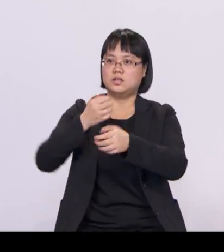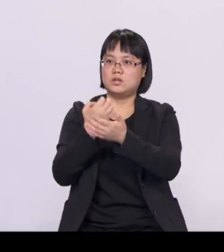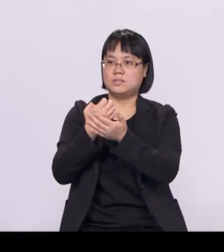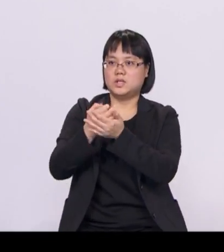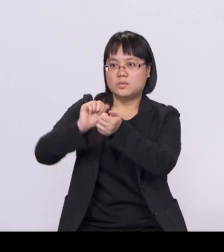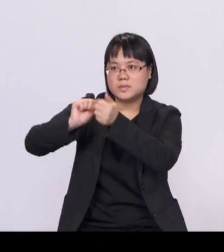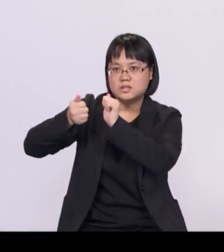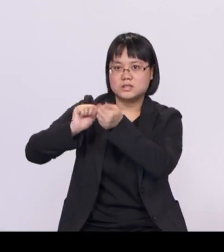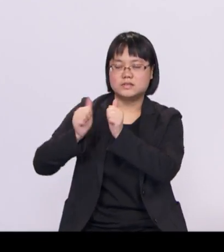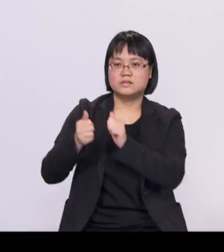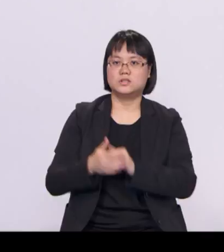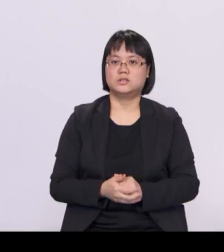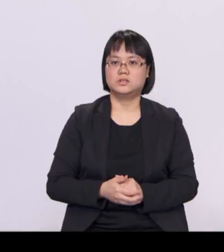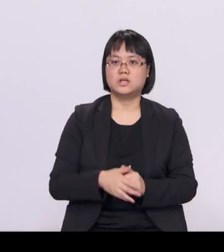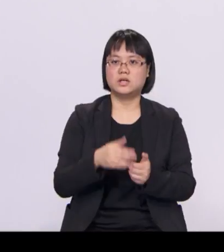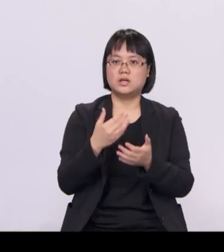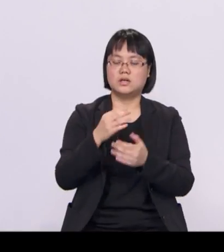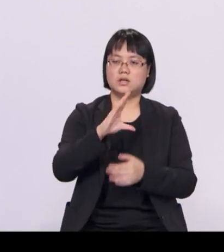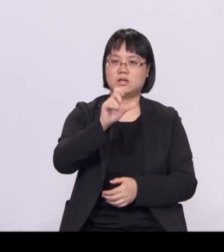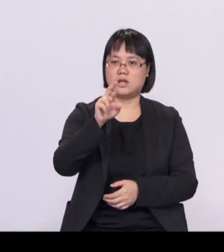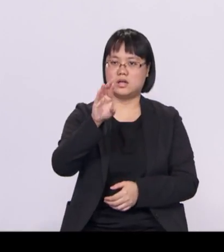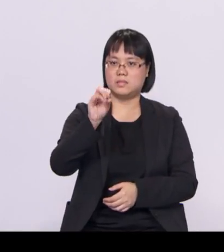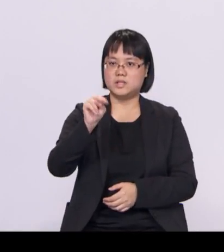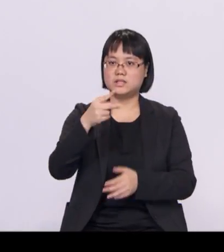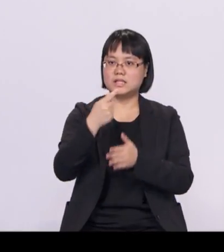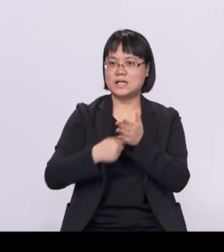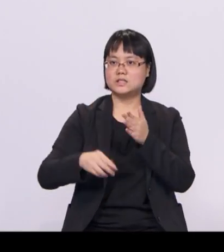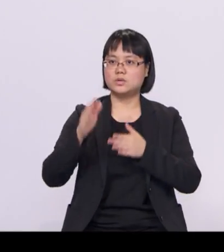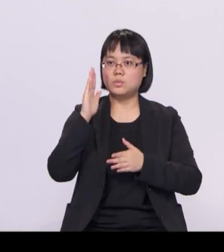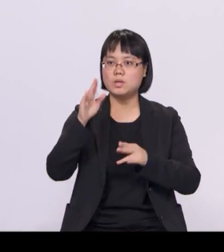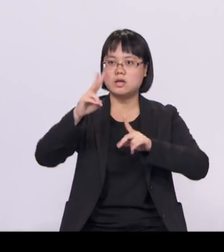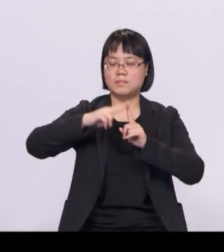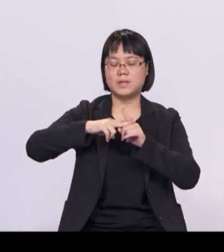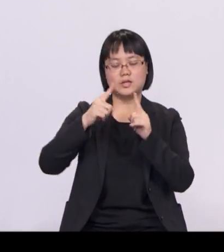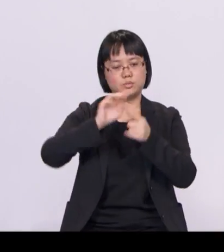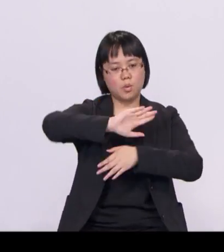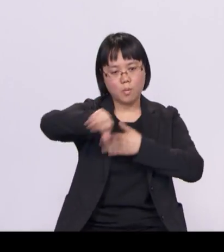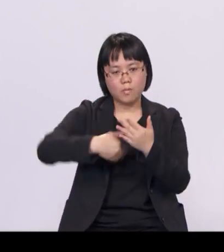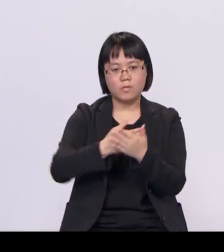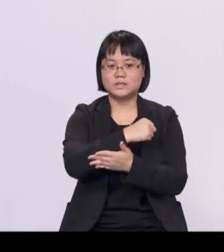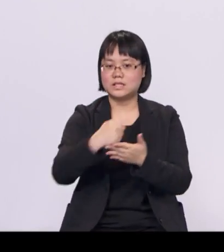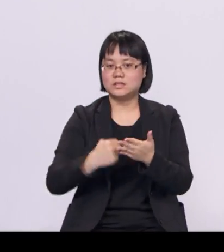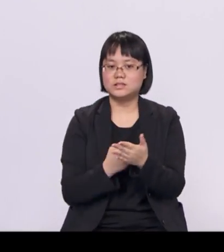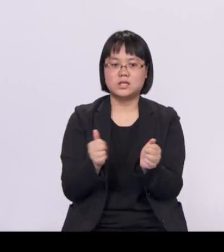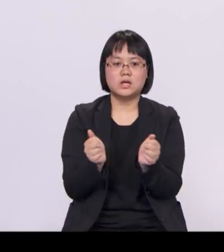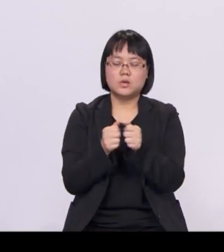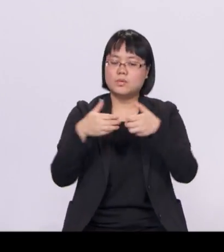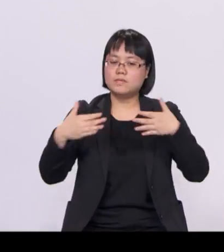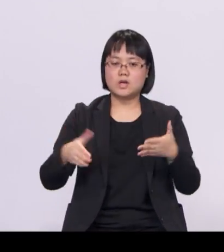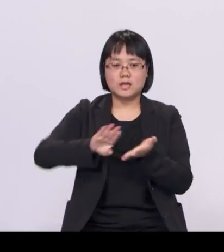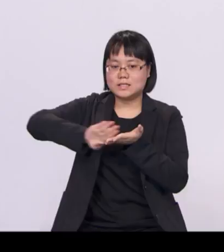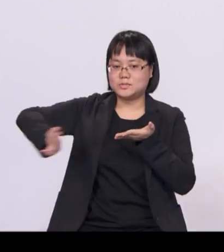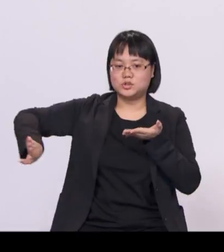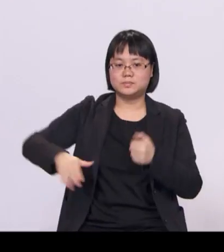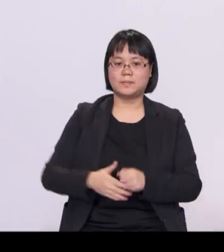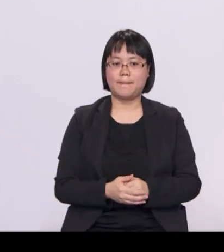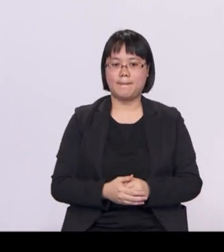The carbon tax will apply uniformly to all sectors, without exemption. This is an economically